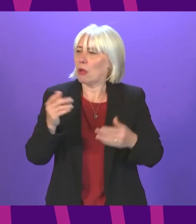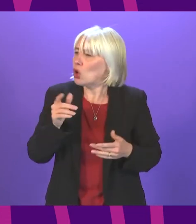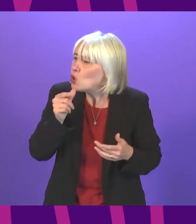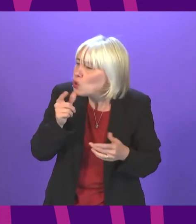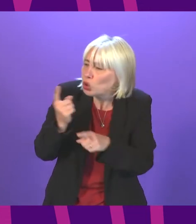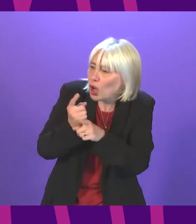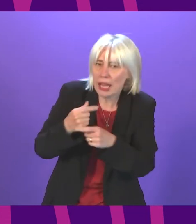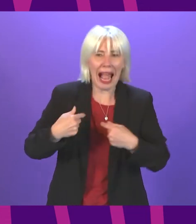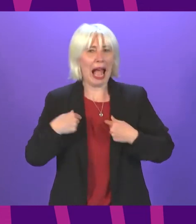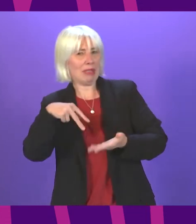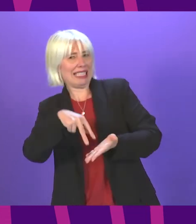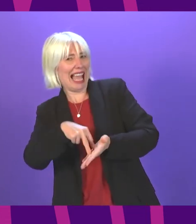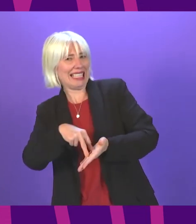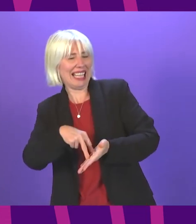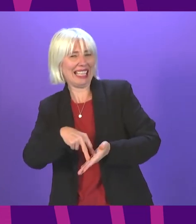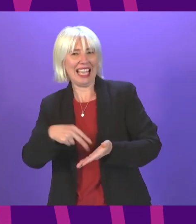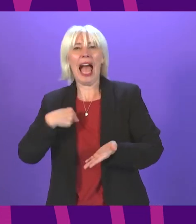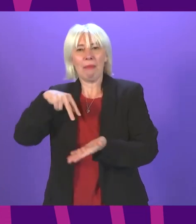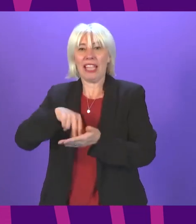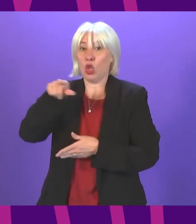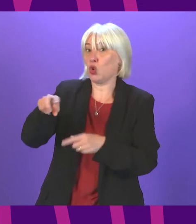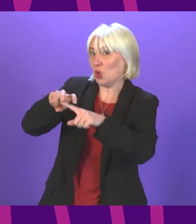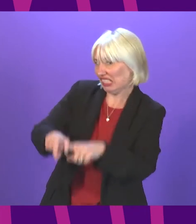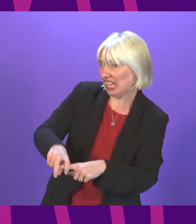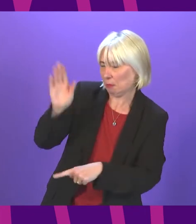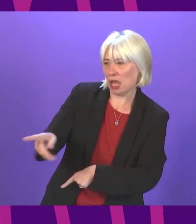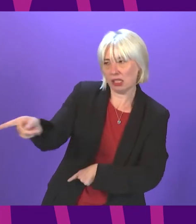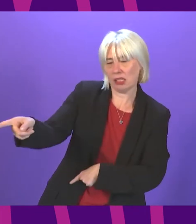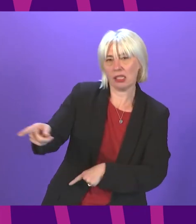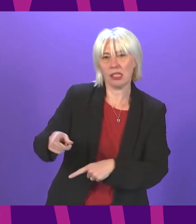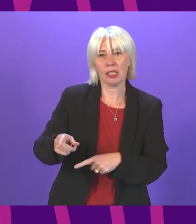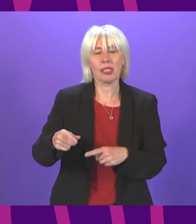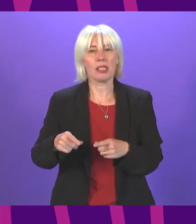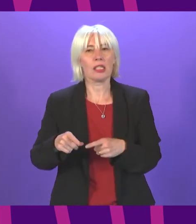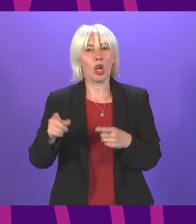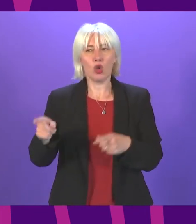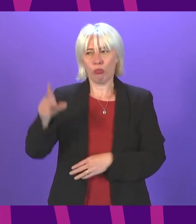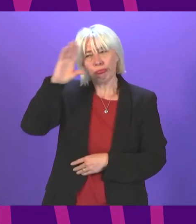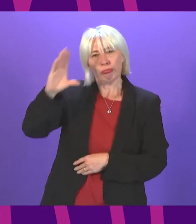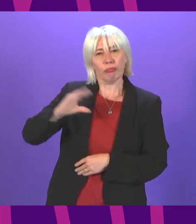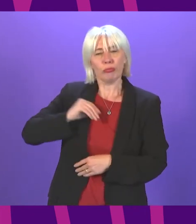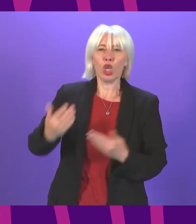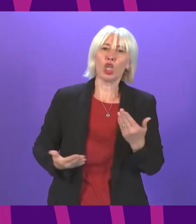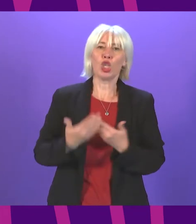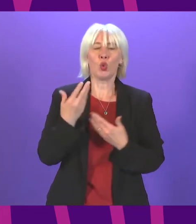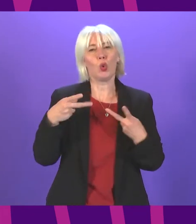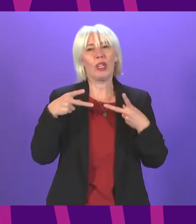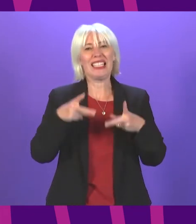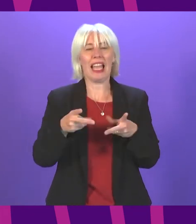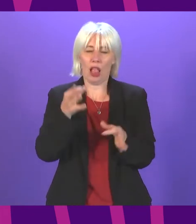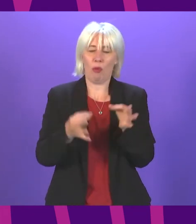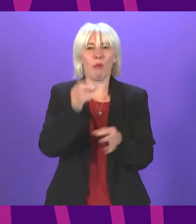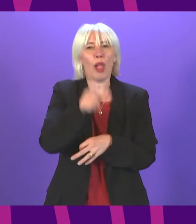standing, you have to sit. But we were told there was going to be a new style of politics.